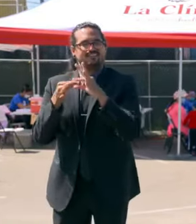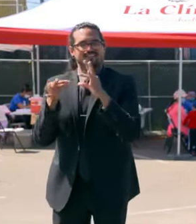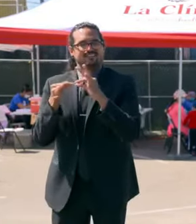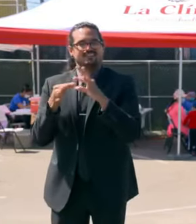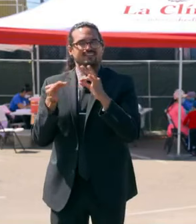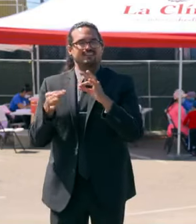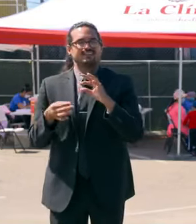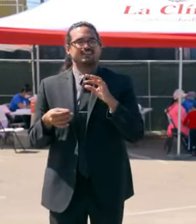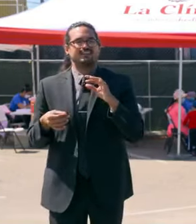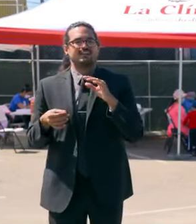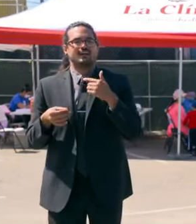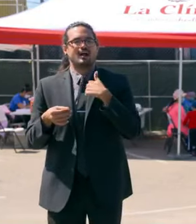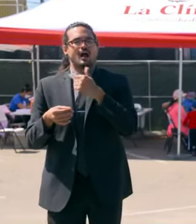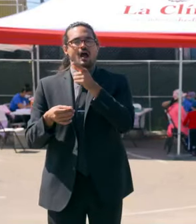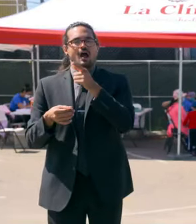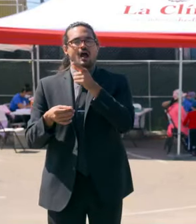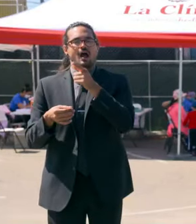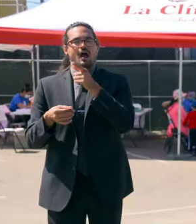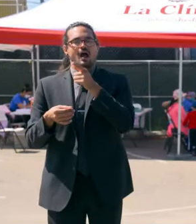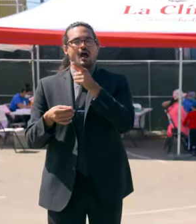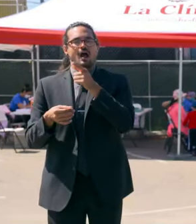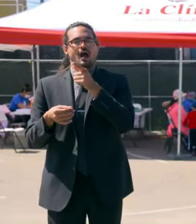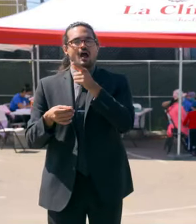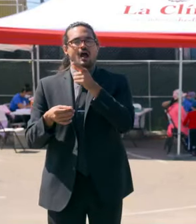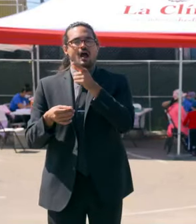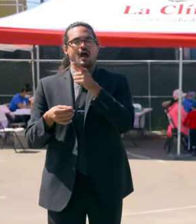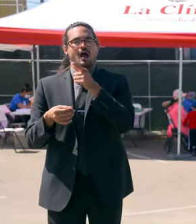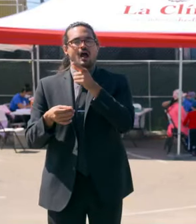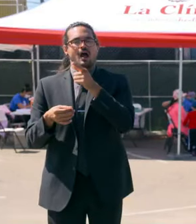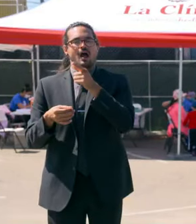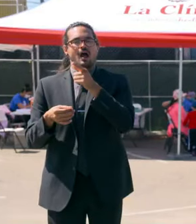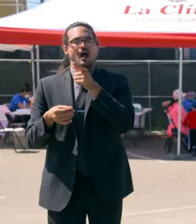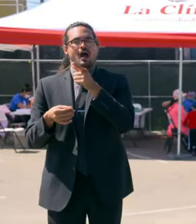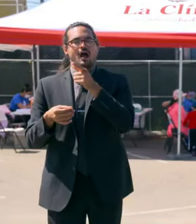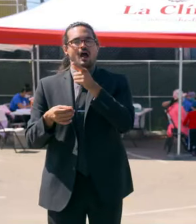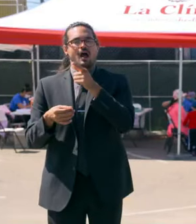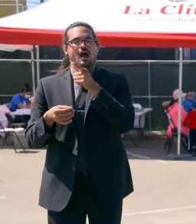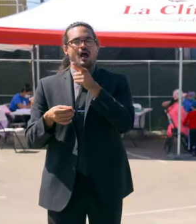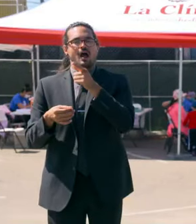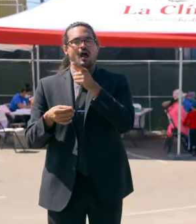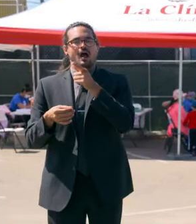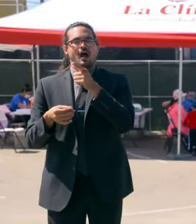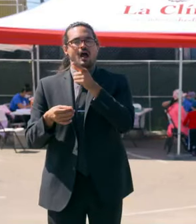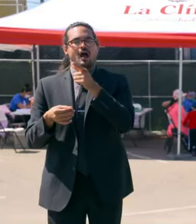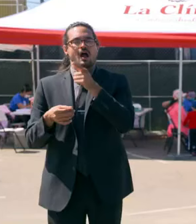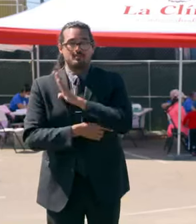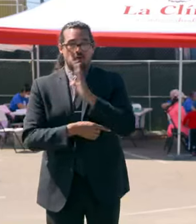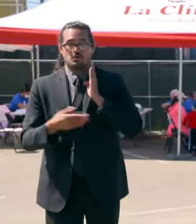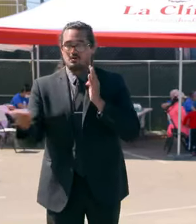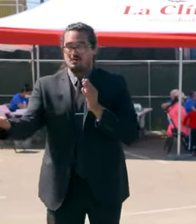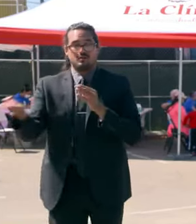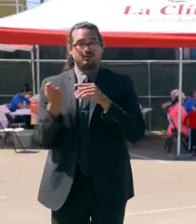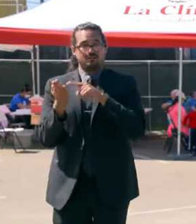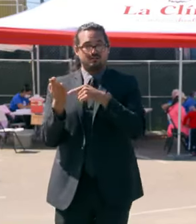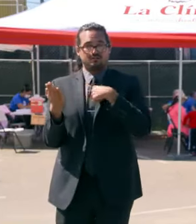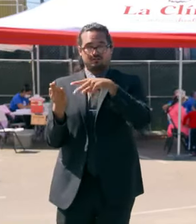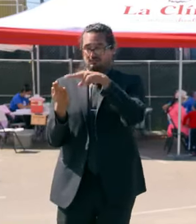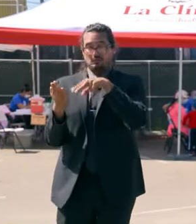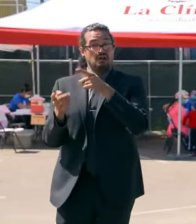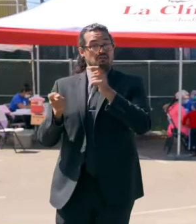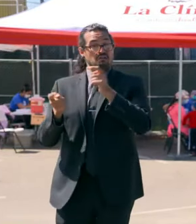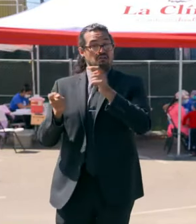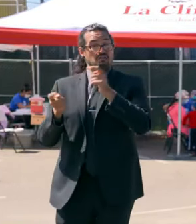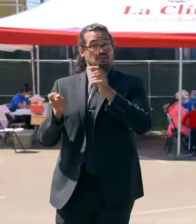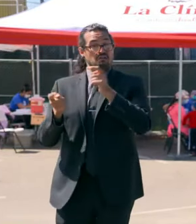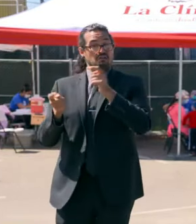There were two members, it goes to the full board, so I won't